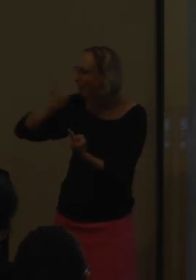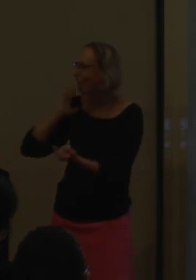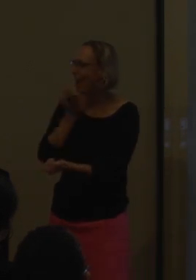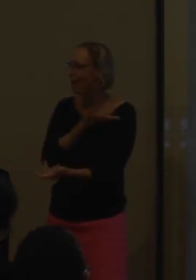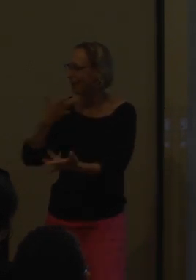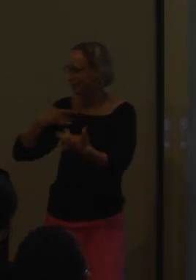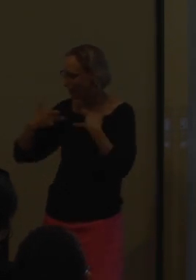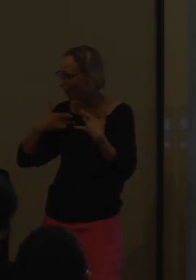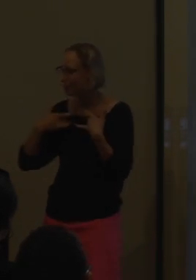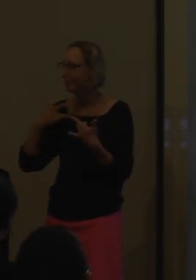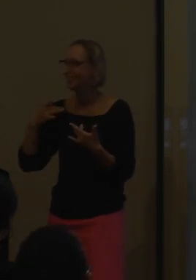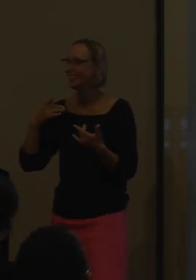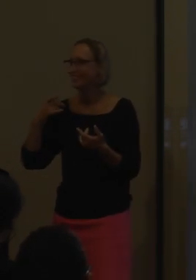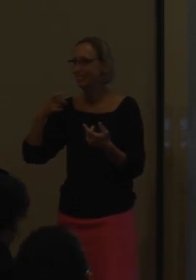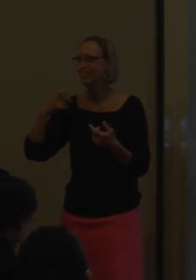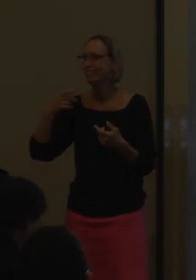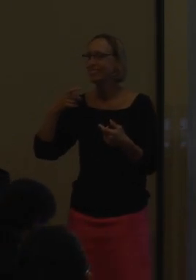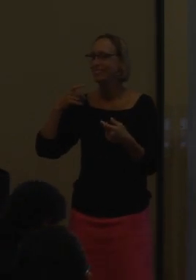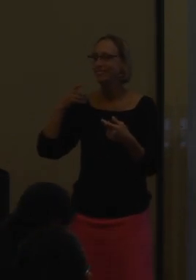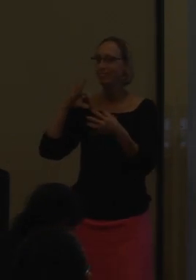So that is our struggle and our concern.